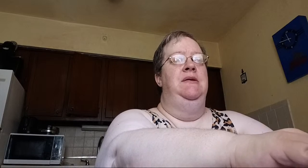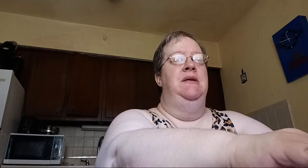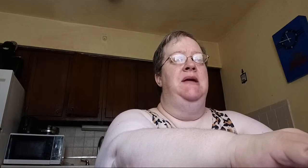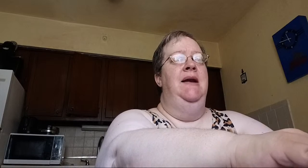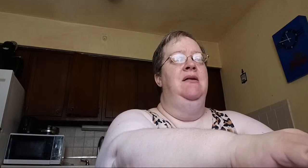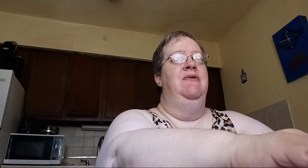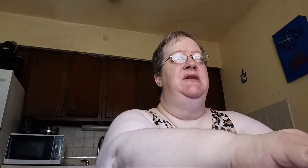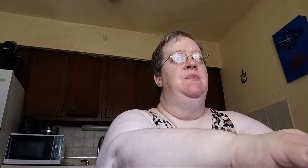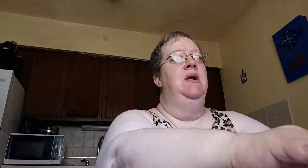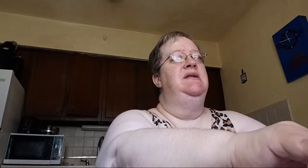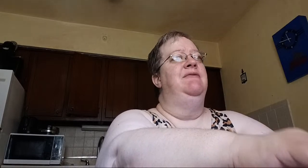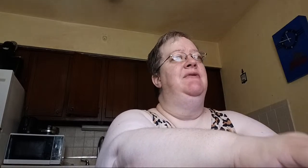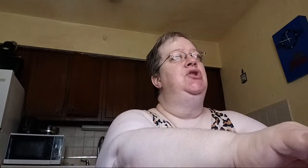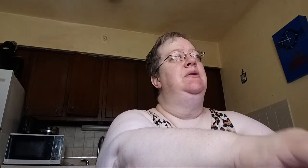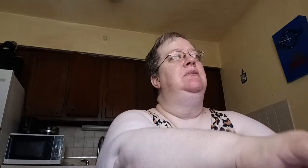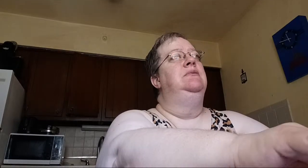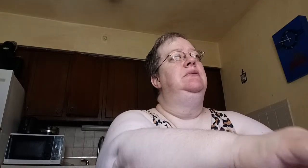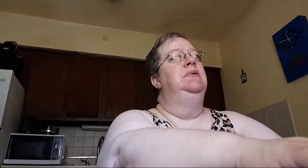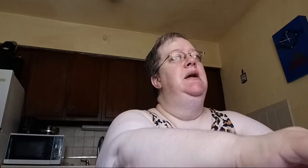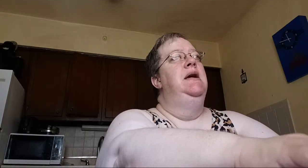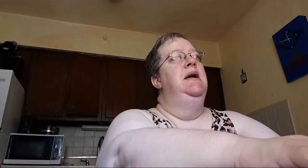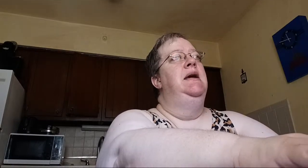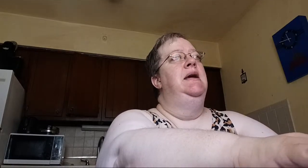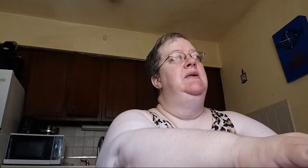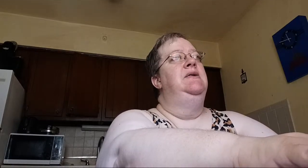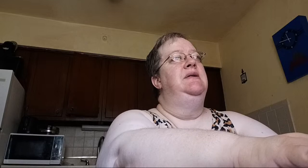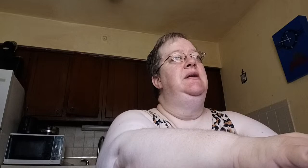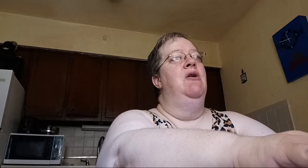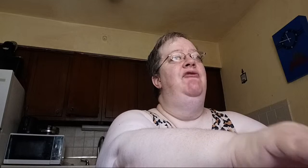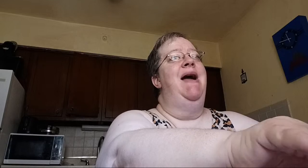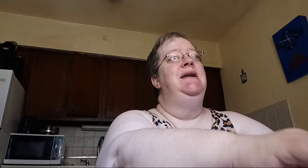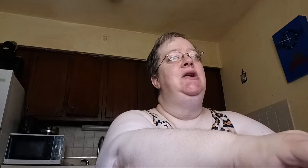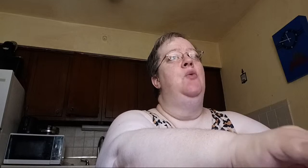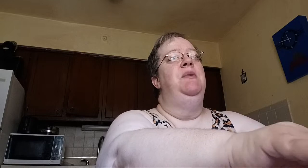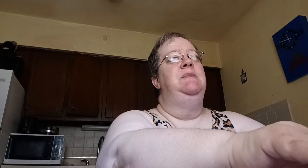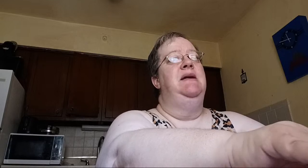title of this morning's devotional is, you know, finding open spaces.